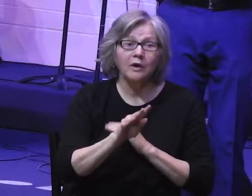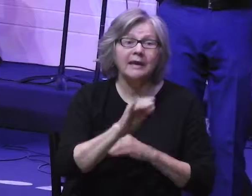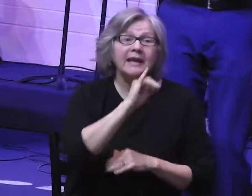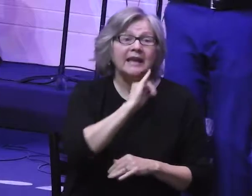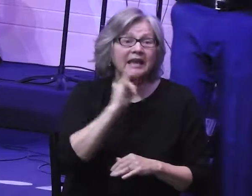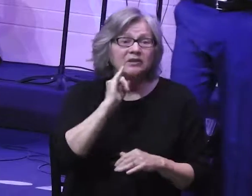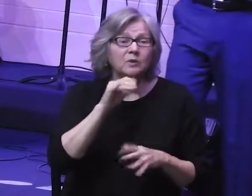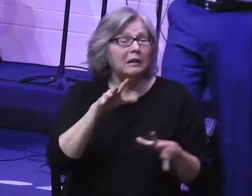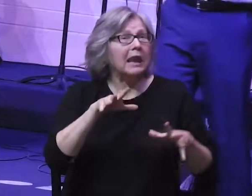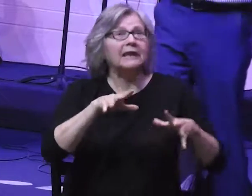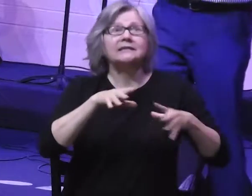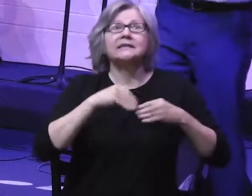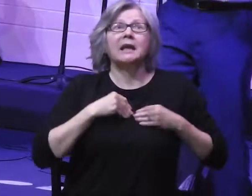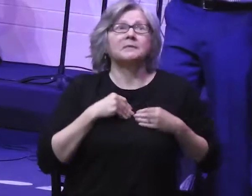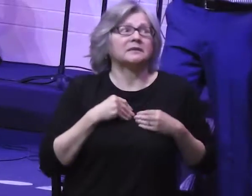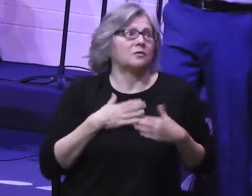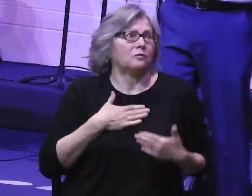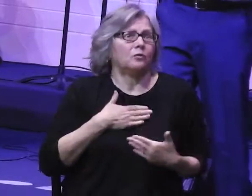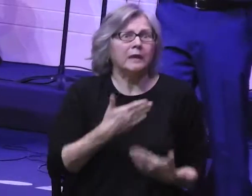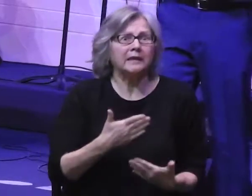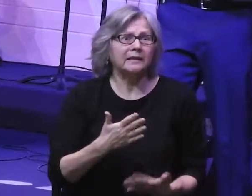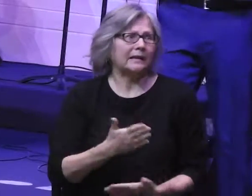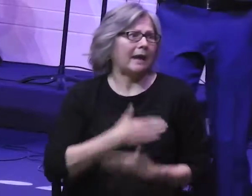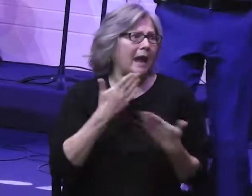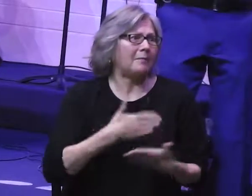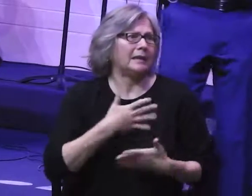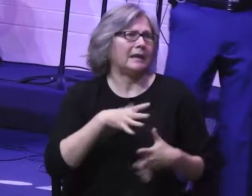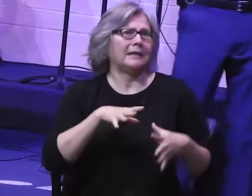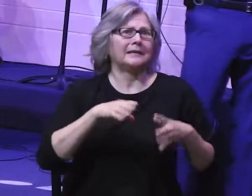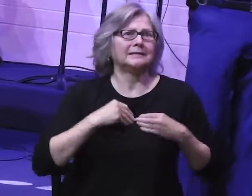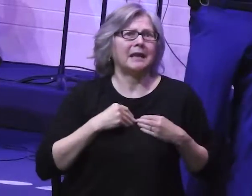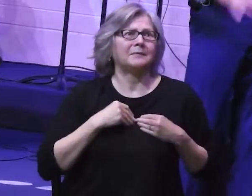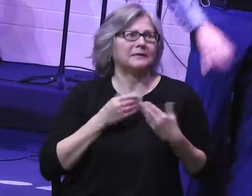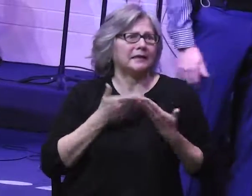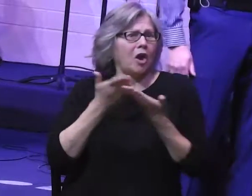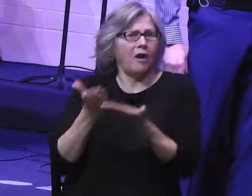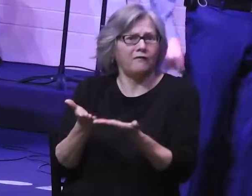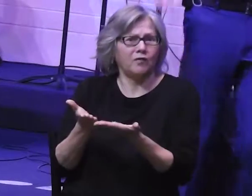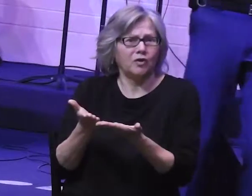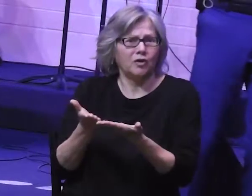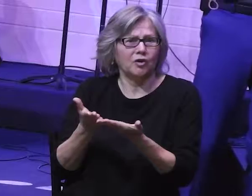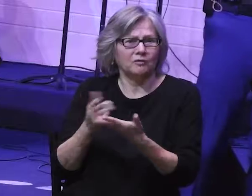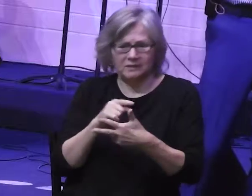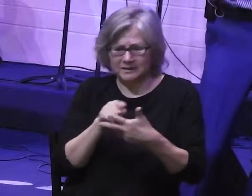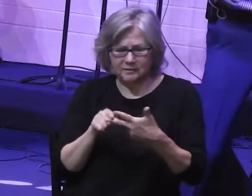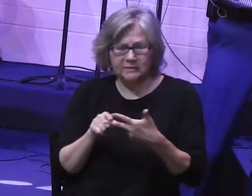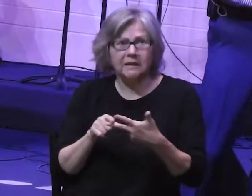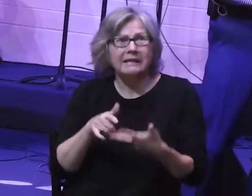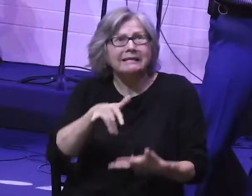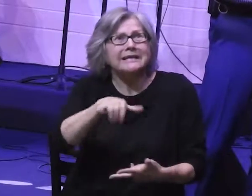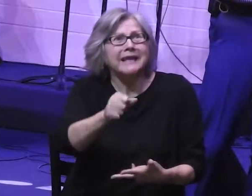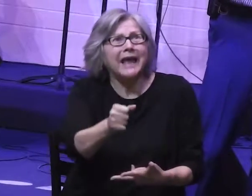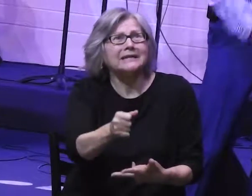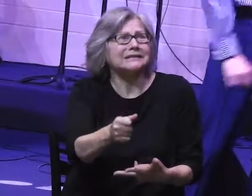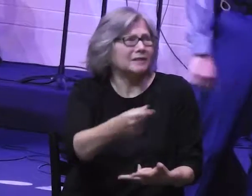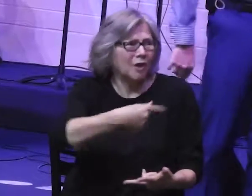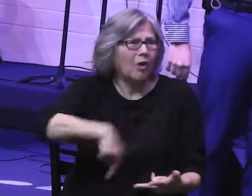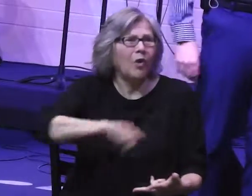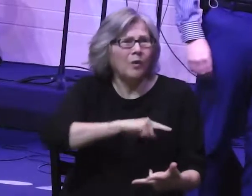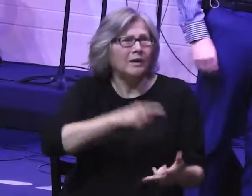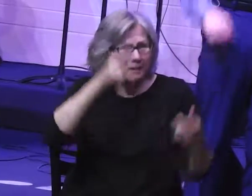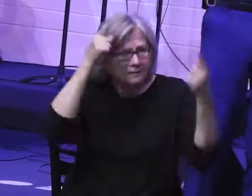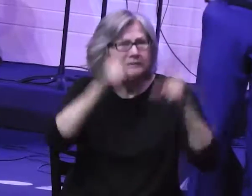accepts this offer to covenant in a relationship with God around these things. They go, yes,